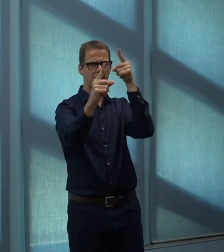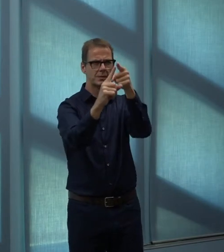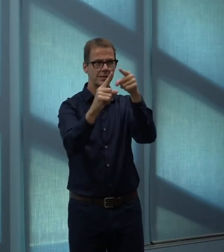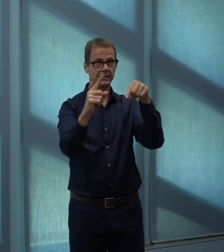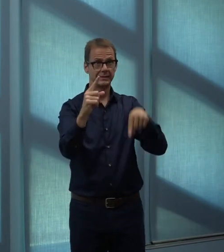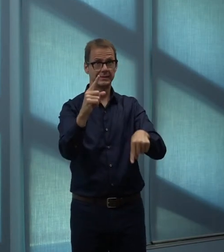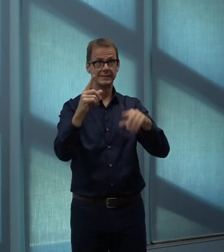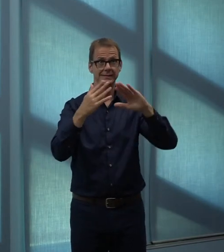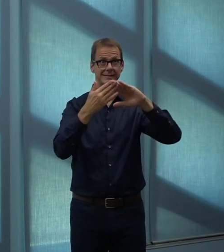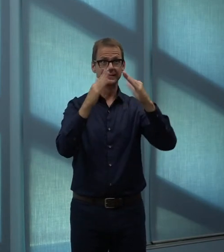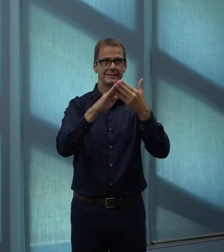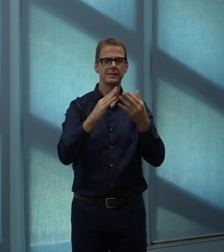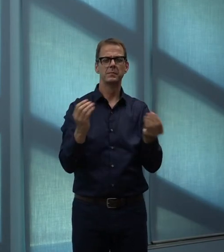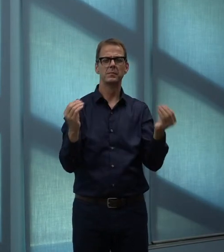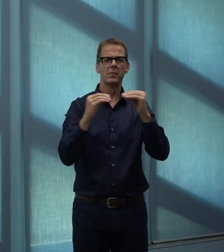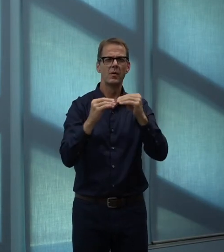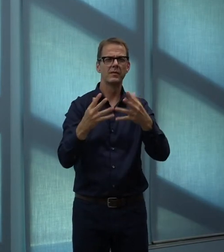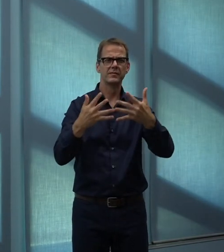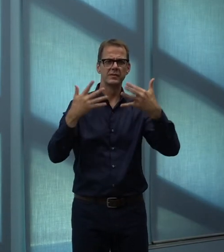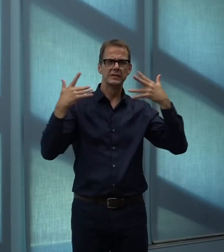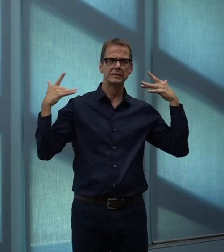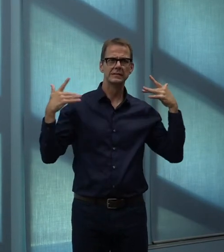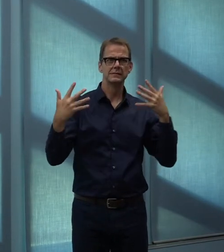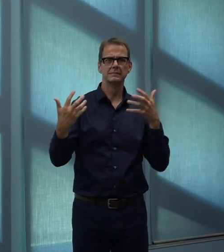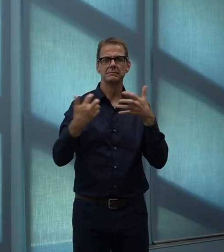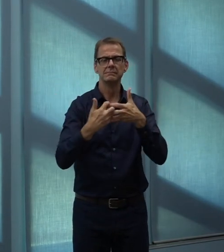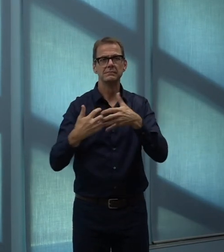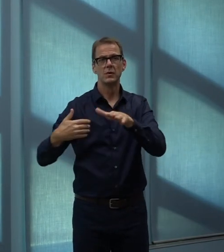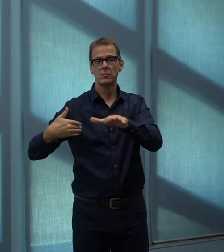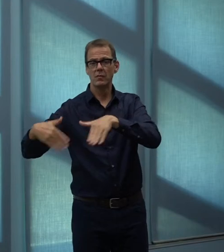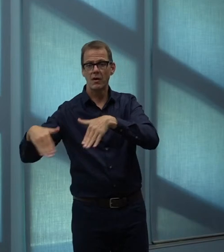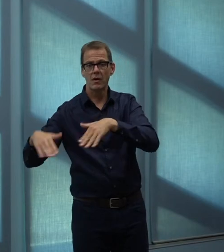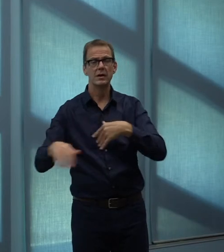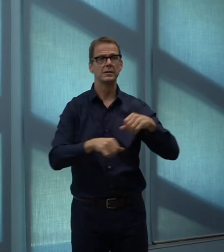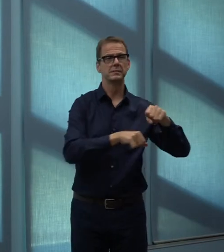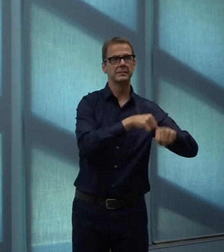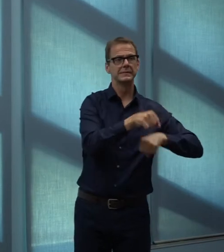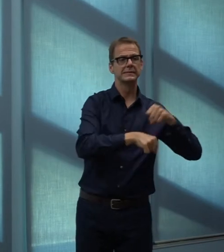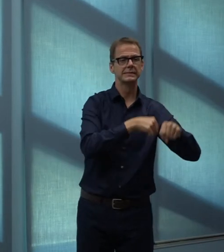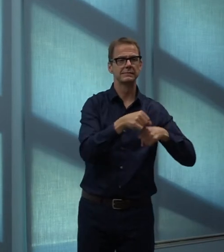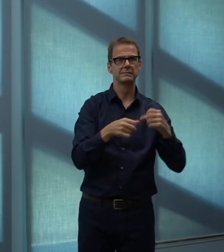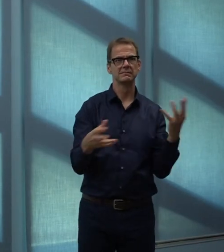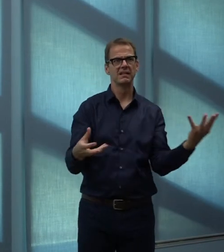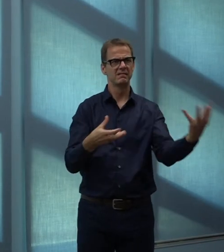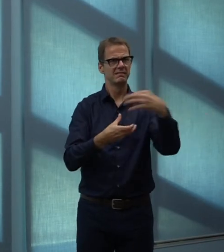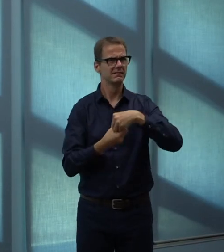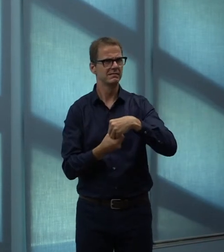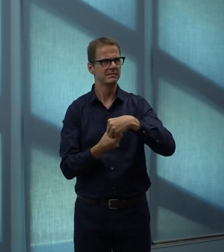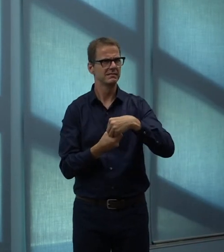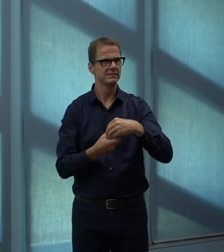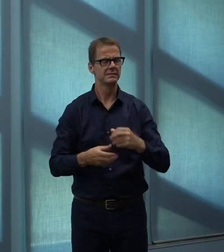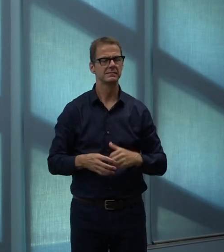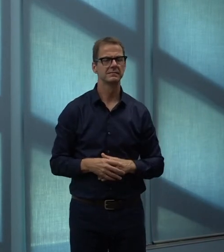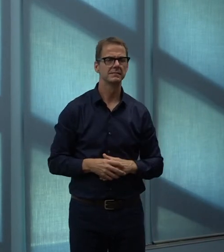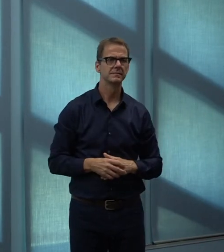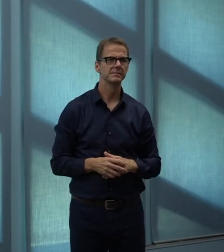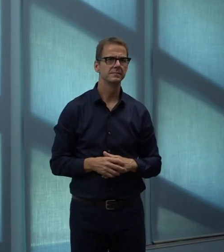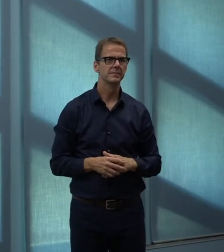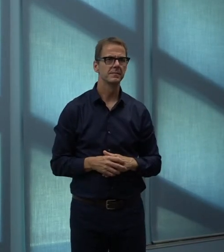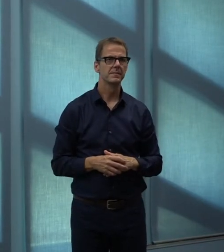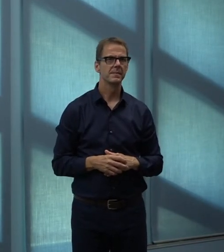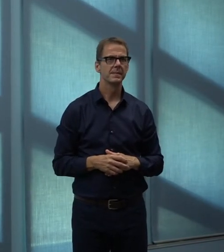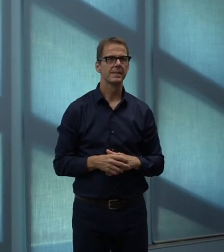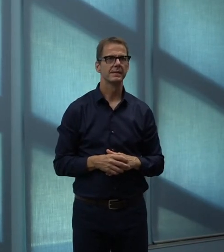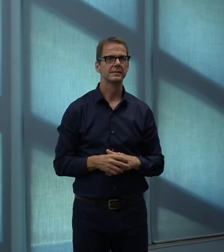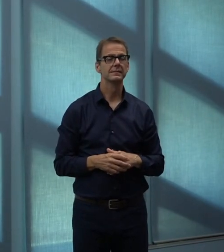businesses and homeowners to share parking with nearby properties. Developers, businesses and homeowners know their parking